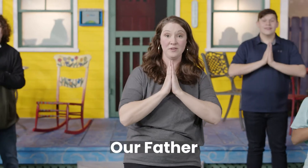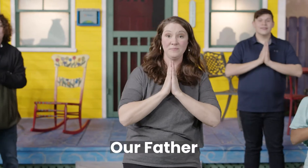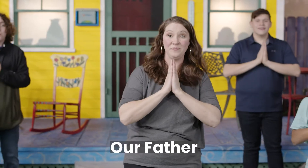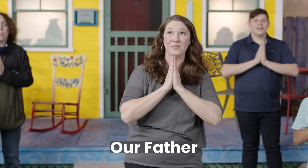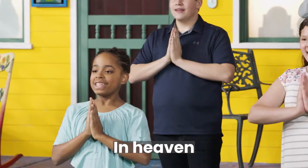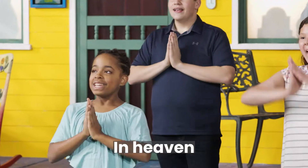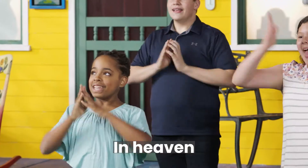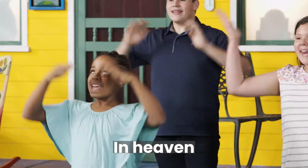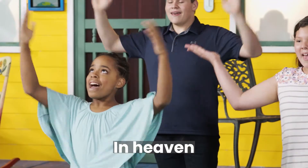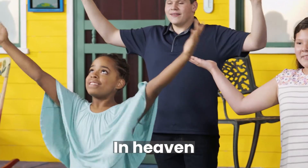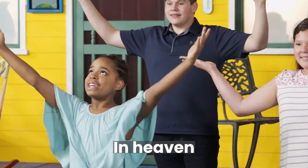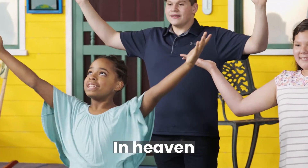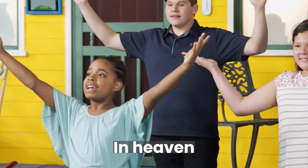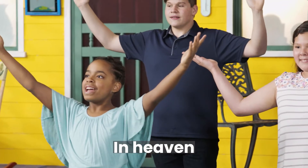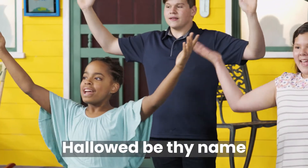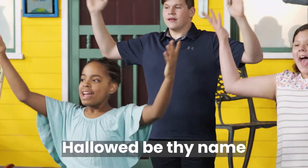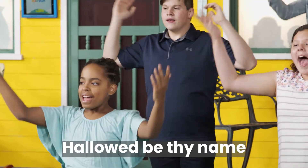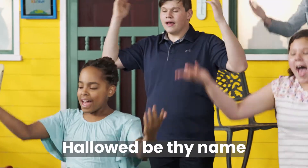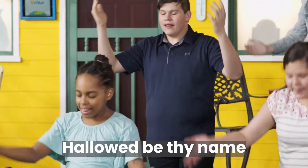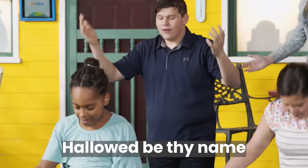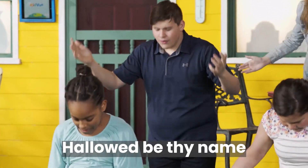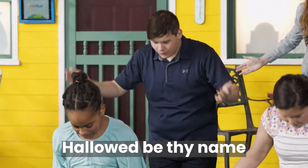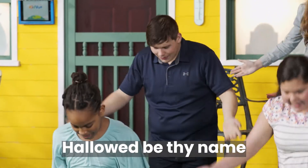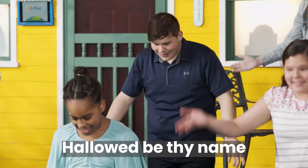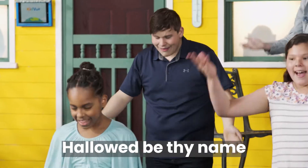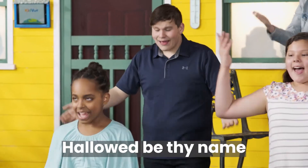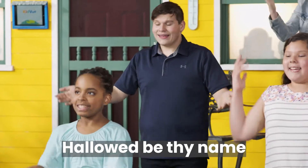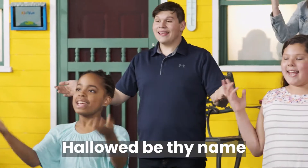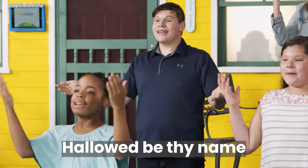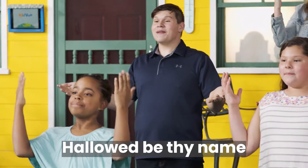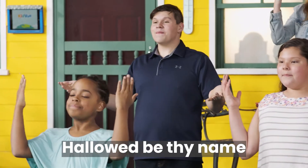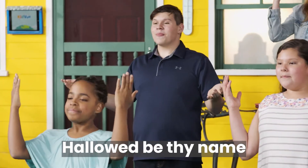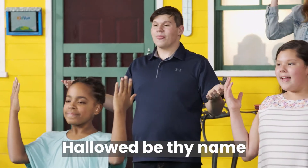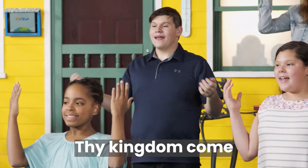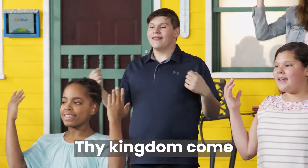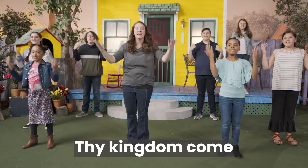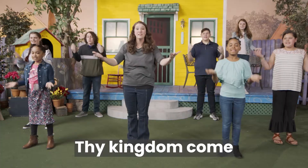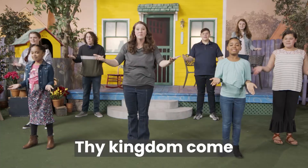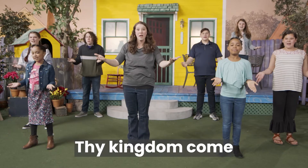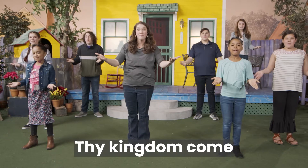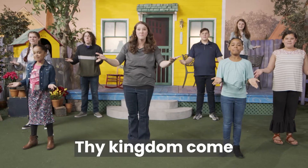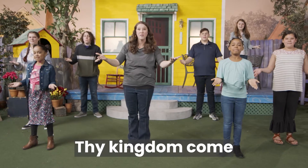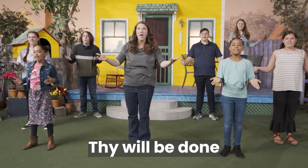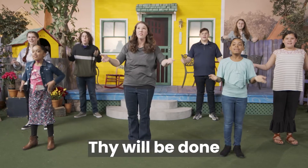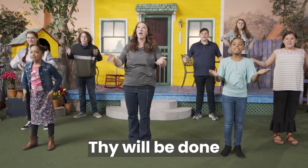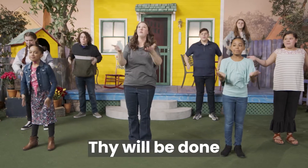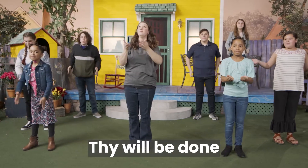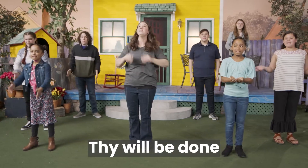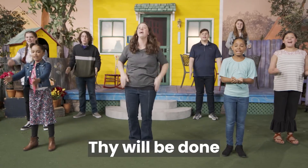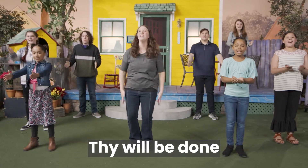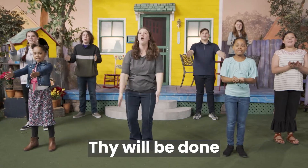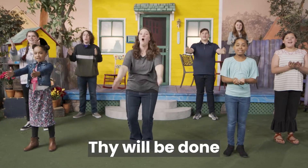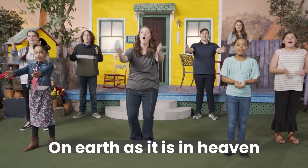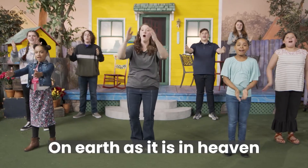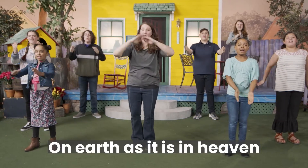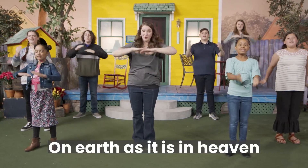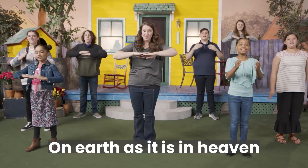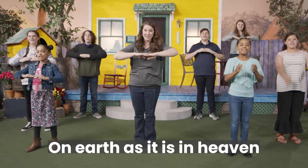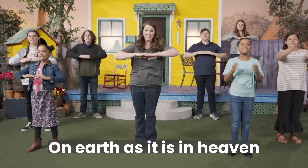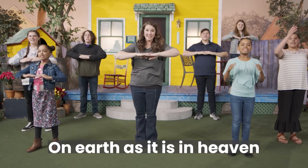in heaven, hallowed be thy name. Thy kingdom come, thy will be done, on earth as it